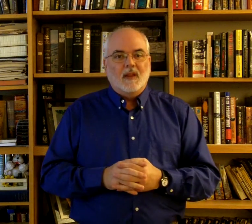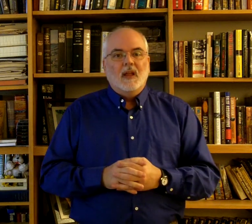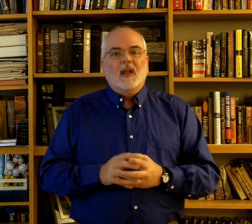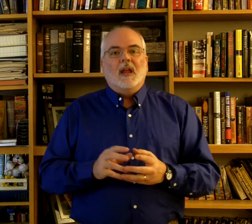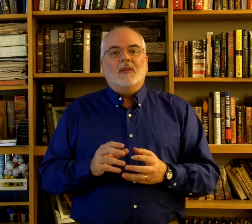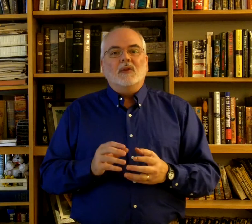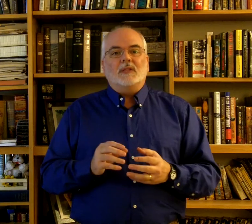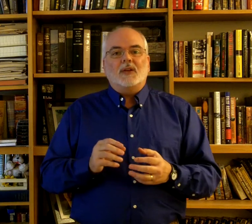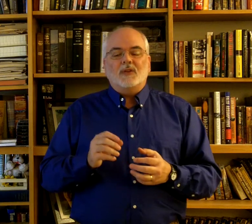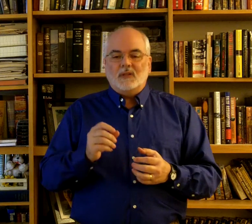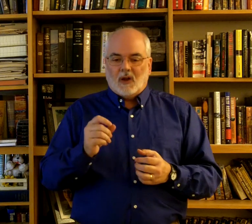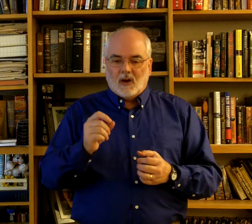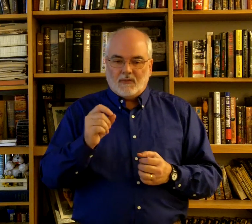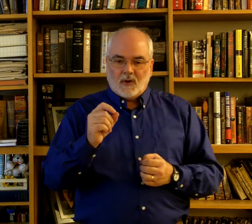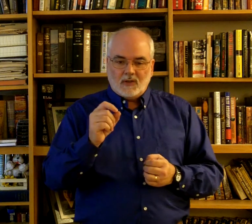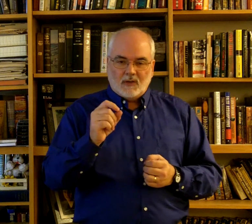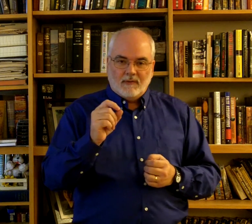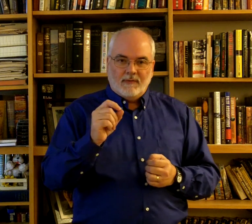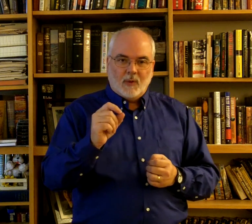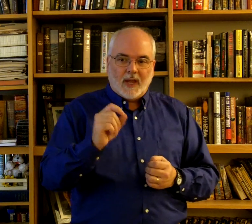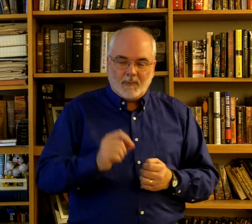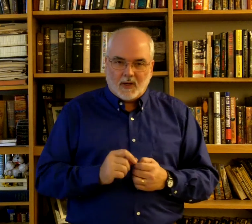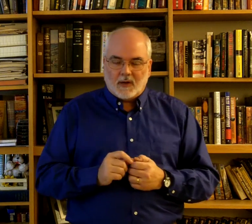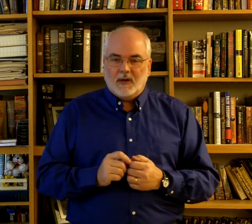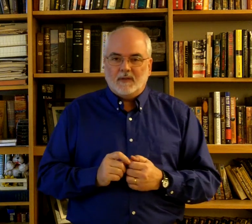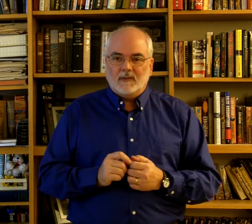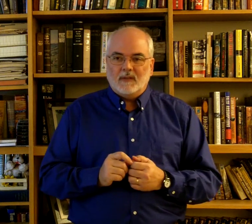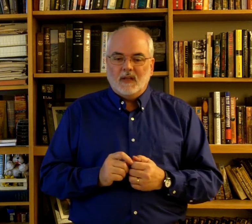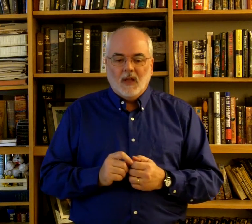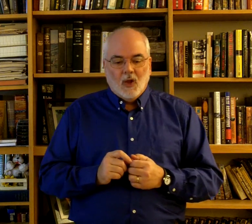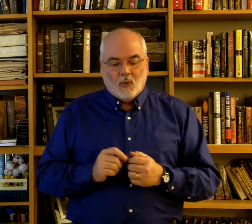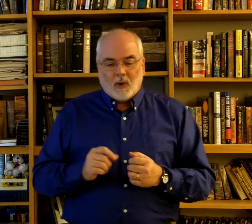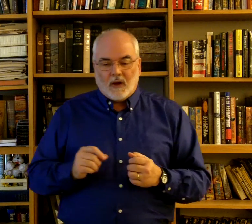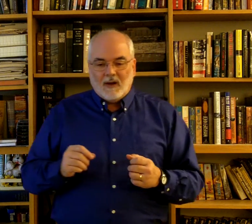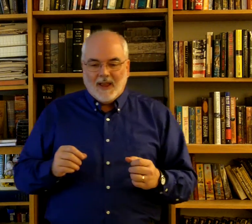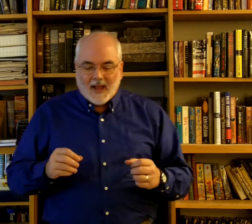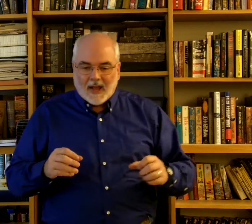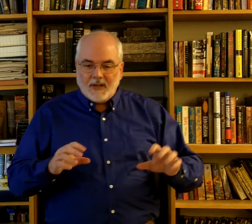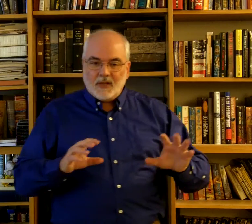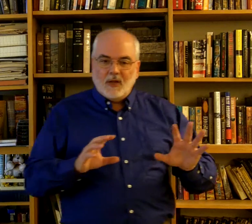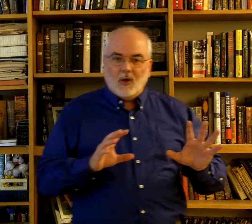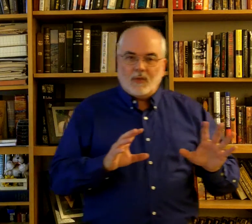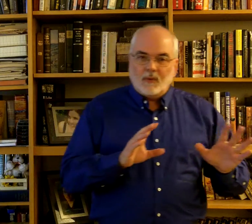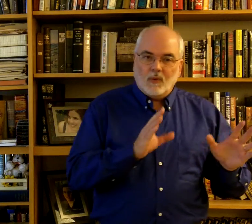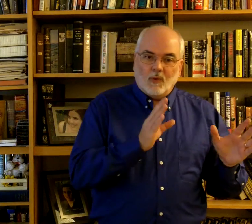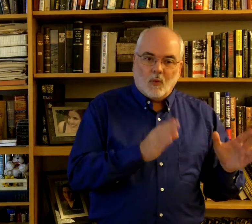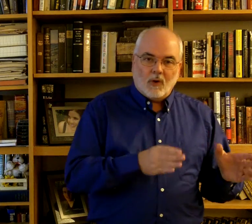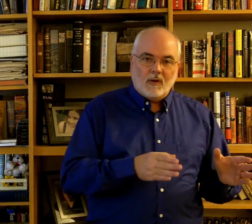And, those sections are first vocabulary, where I just go through the words